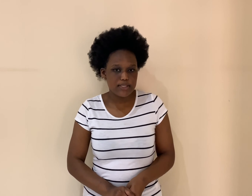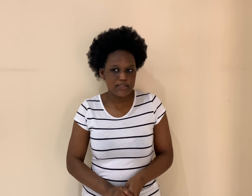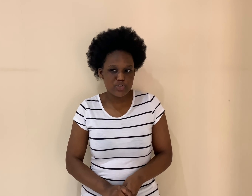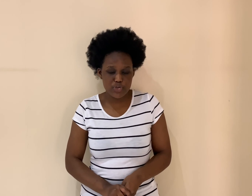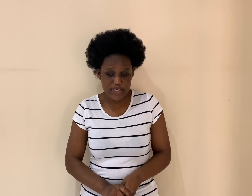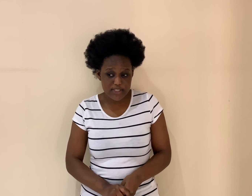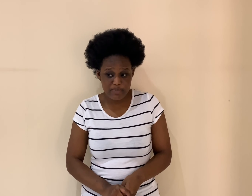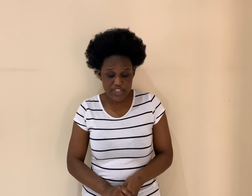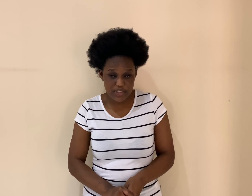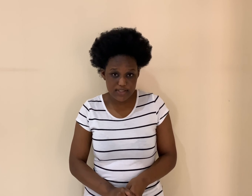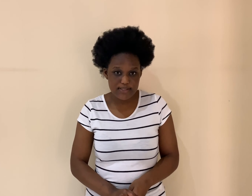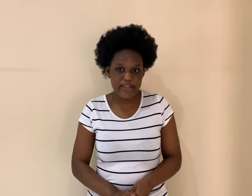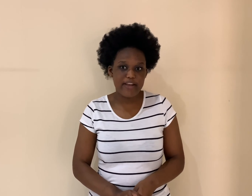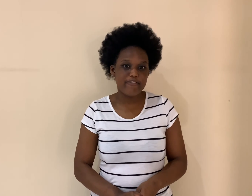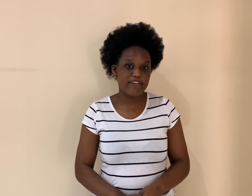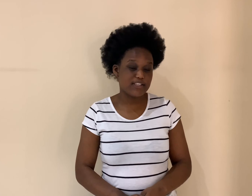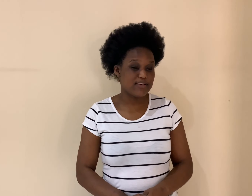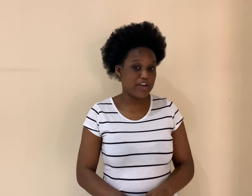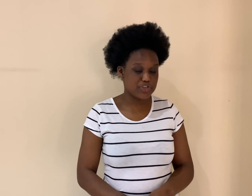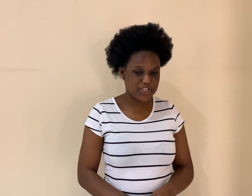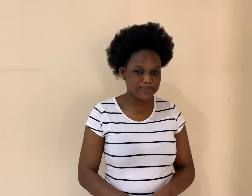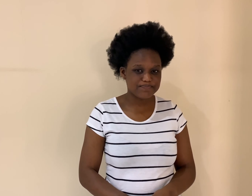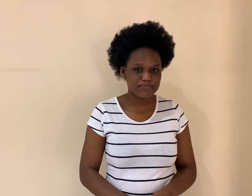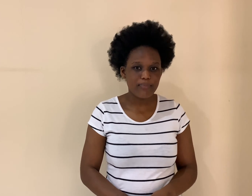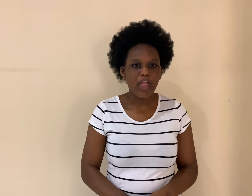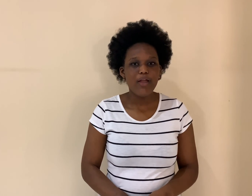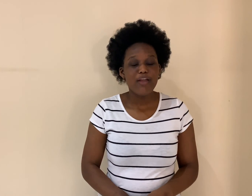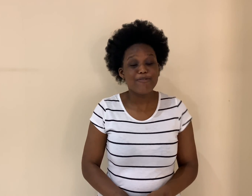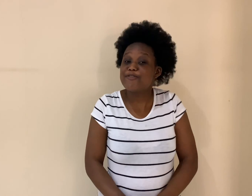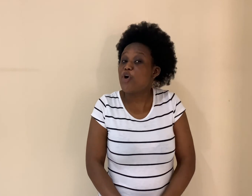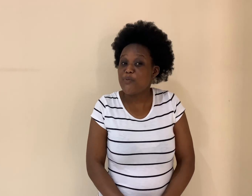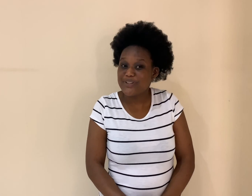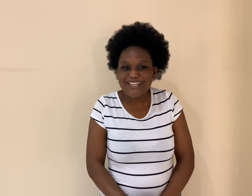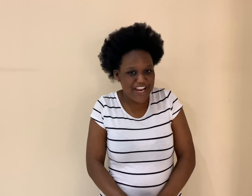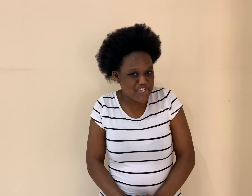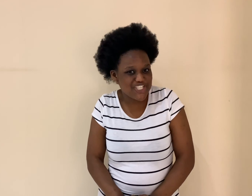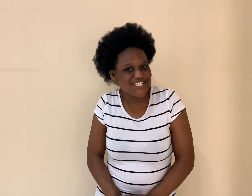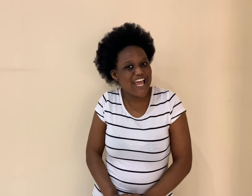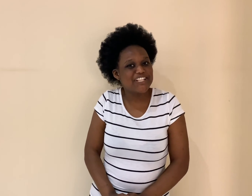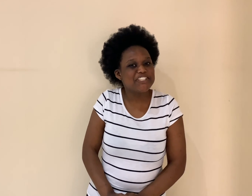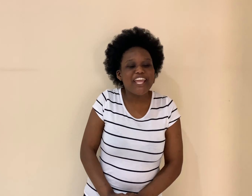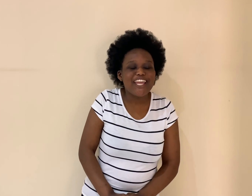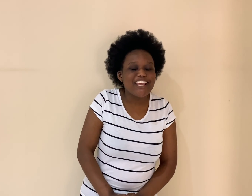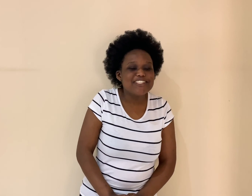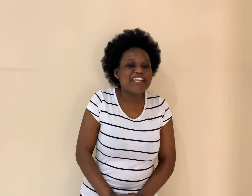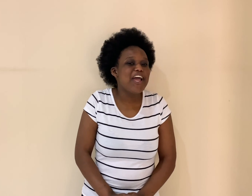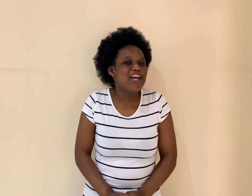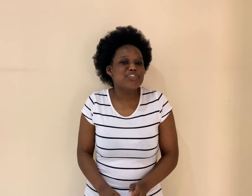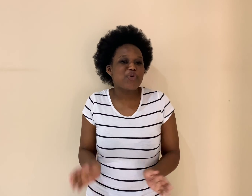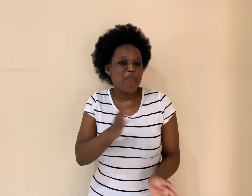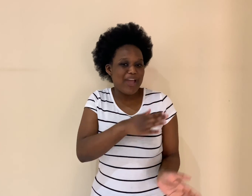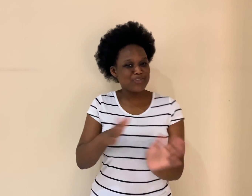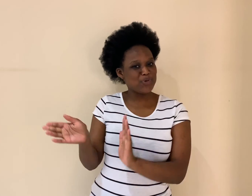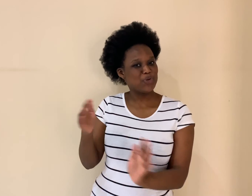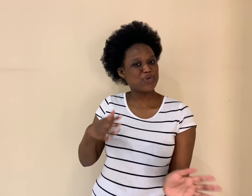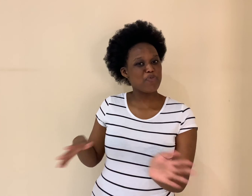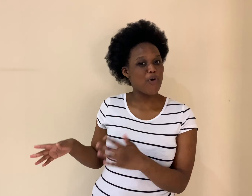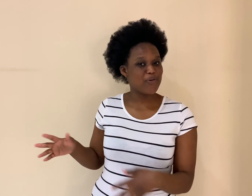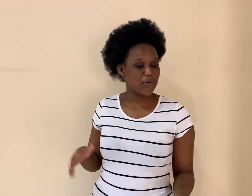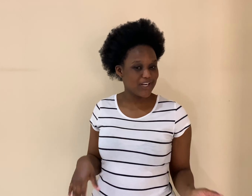tree species that fix nitrogen, I forgot what nitrogen cycle is, just go back to your term one work.